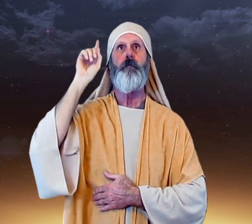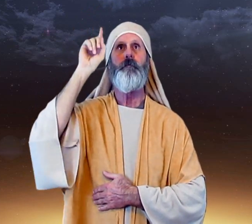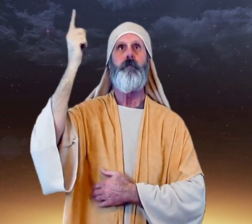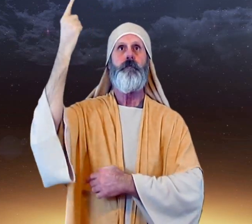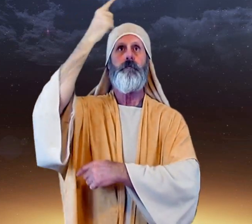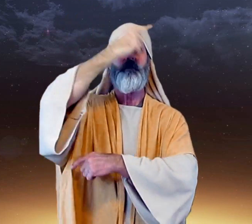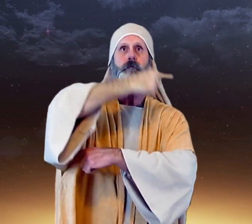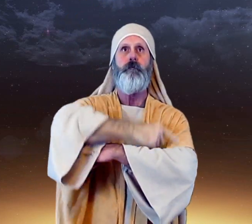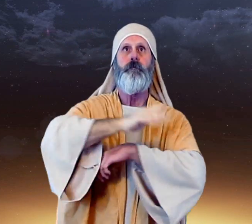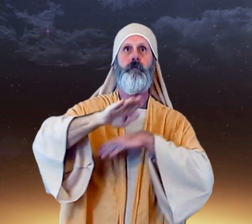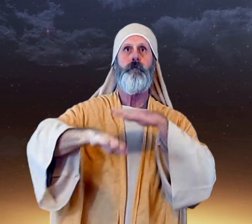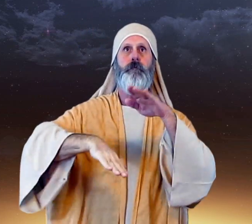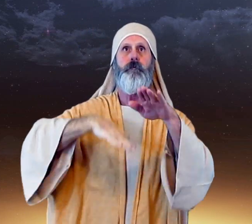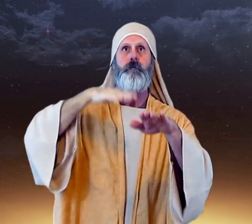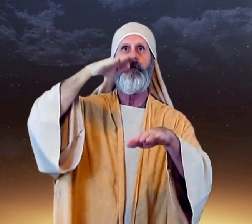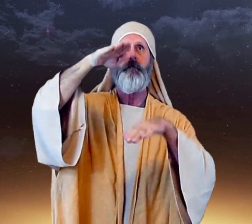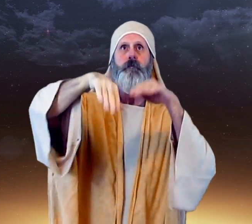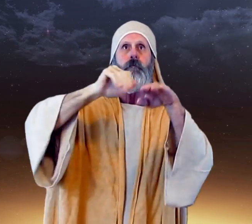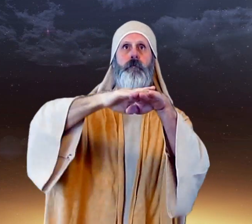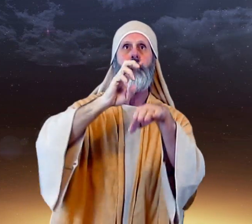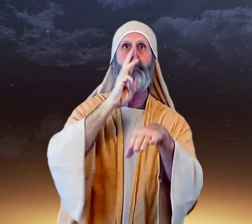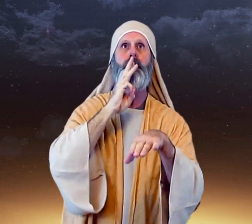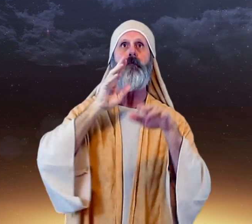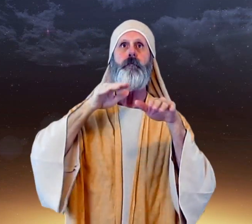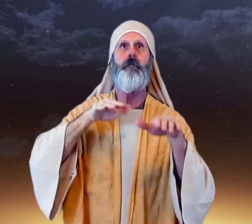one day walk on water?